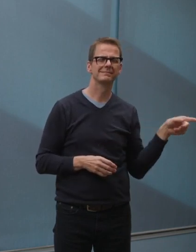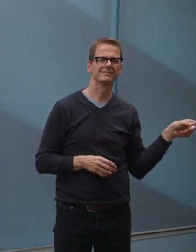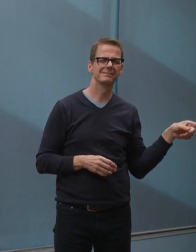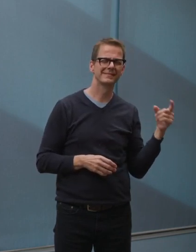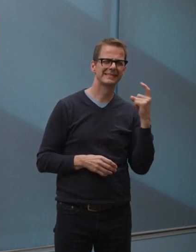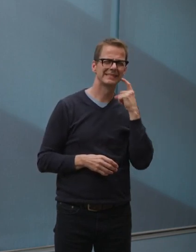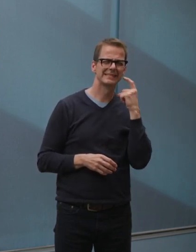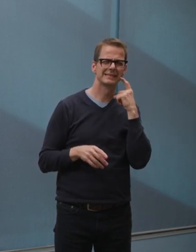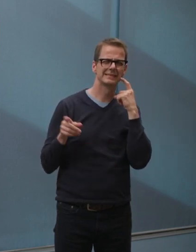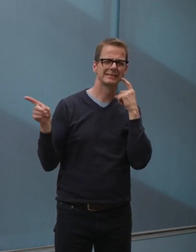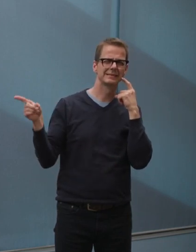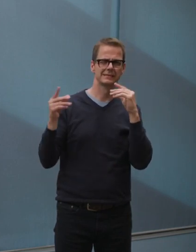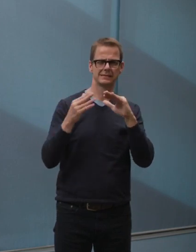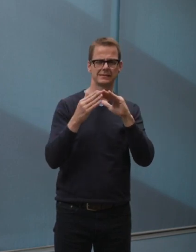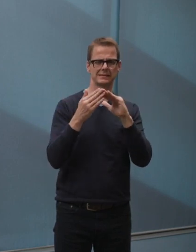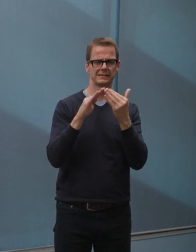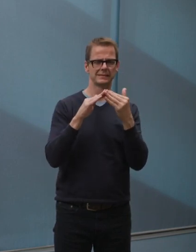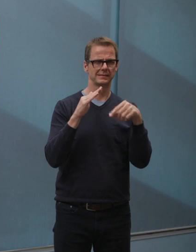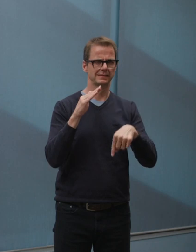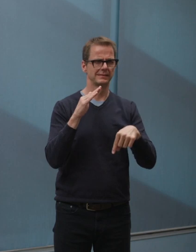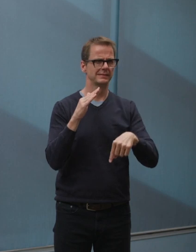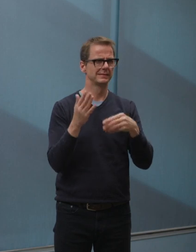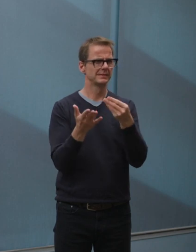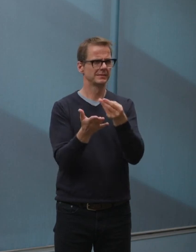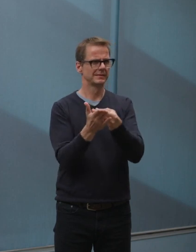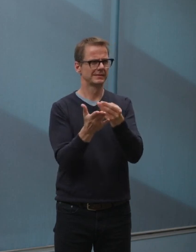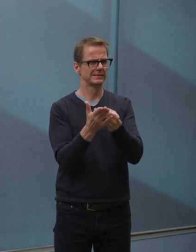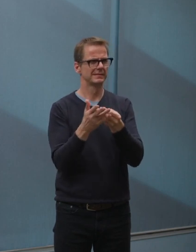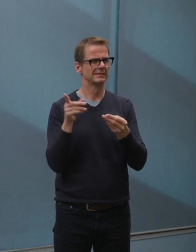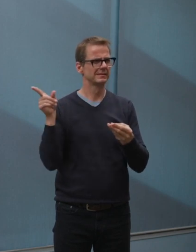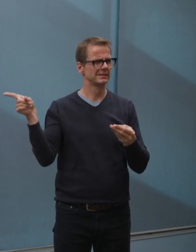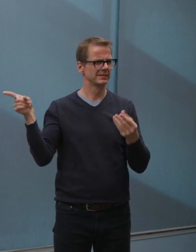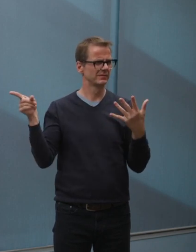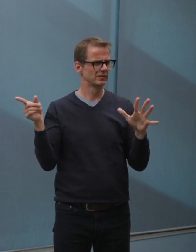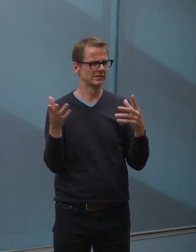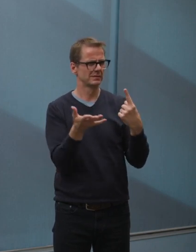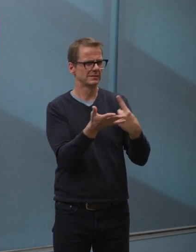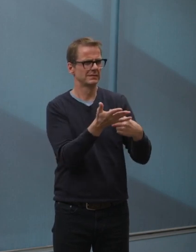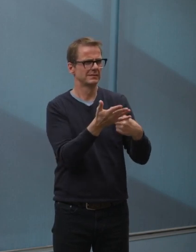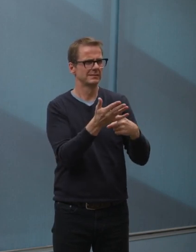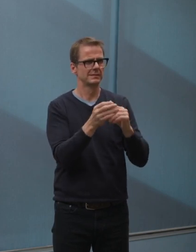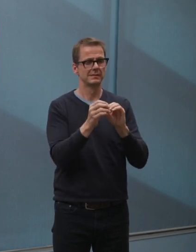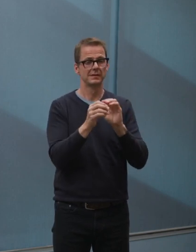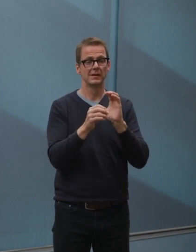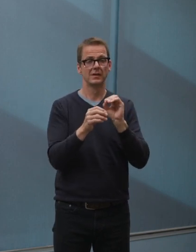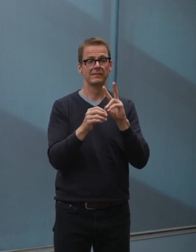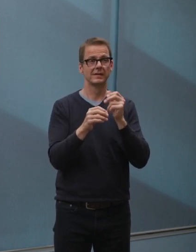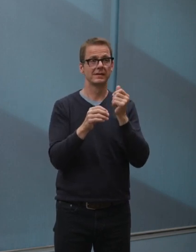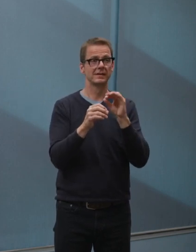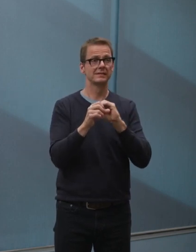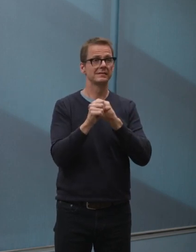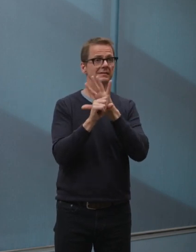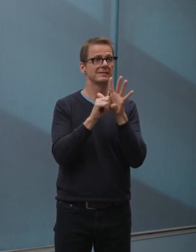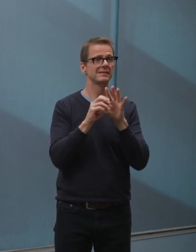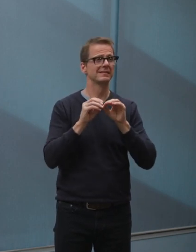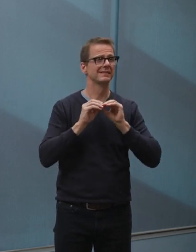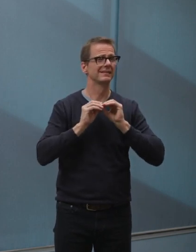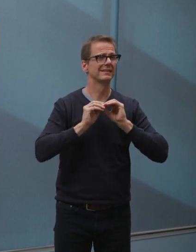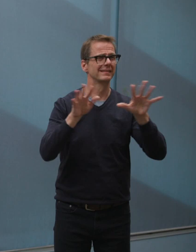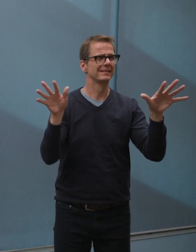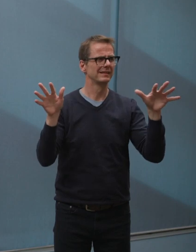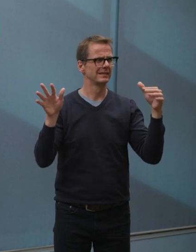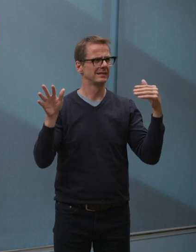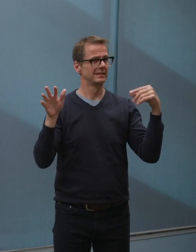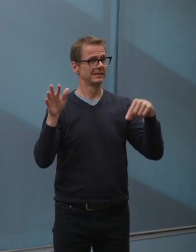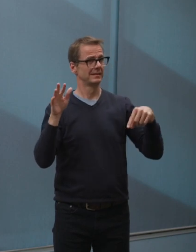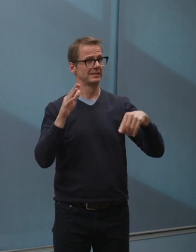certainly talked about how the pandemic has exposed the vulnerability of municipalities financially and that the time has